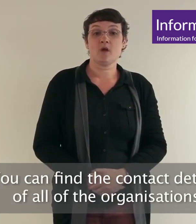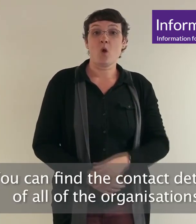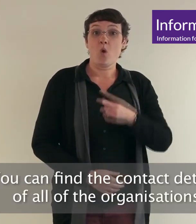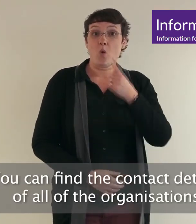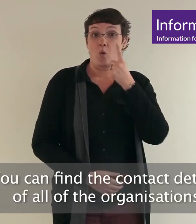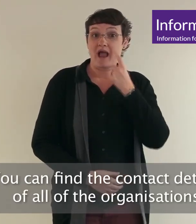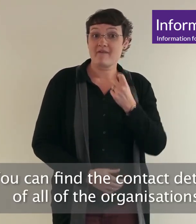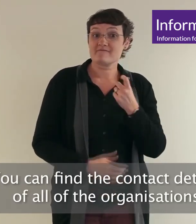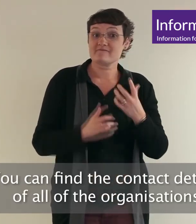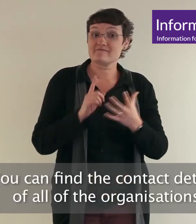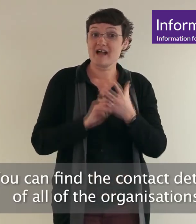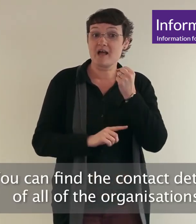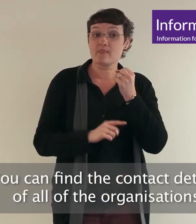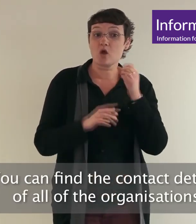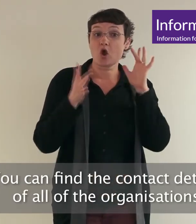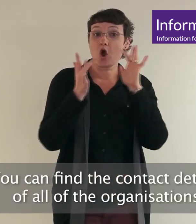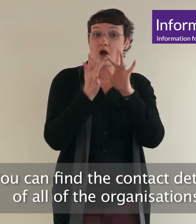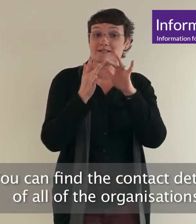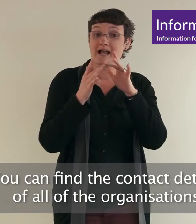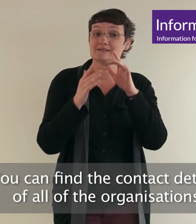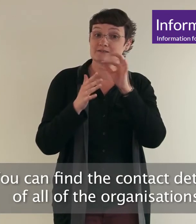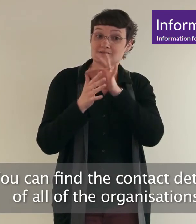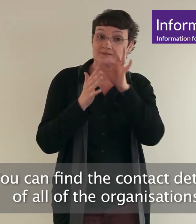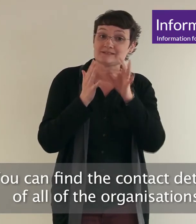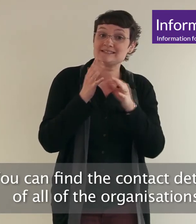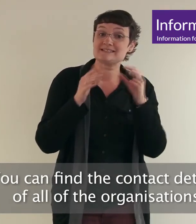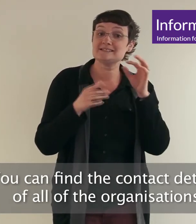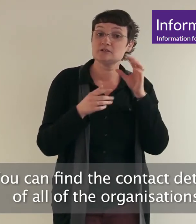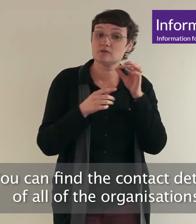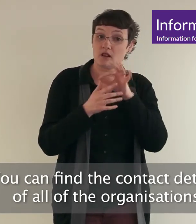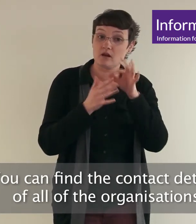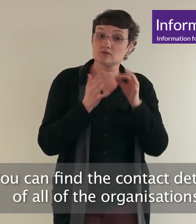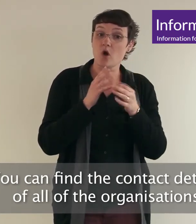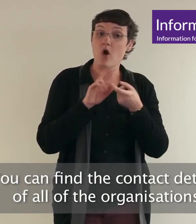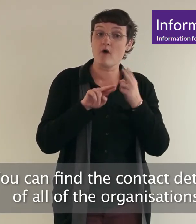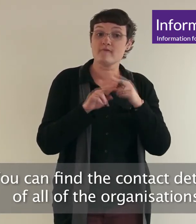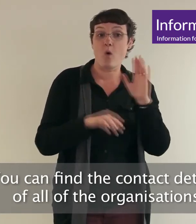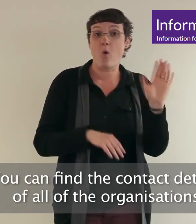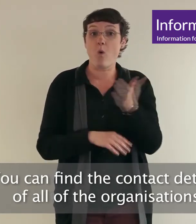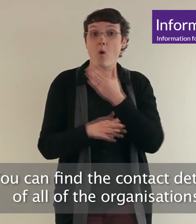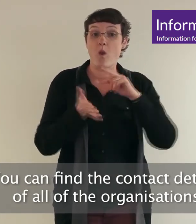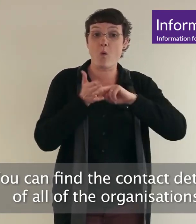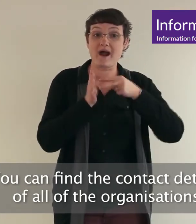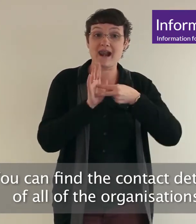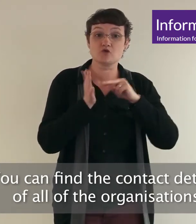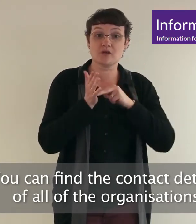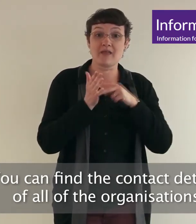You can find the contact details of all the organisations that can help you on these pages too.